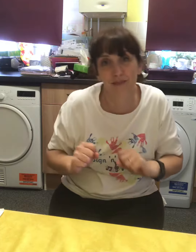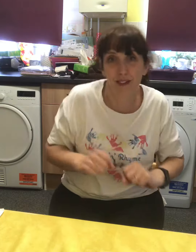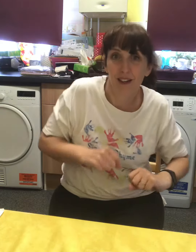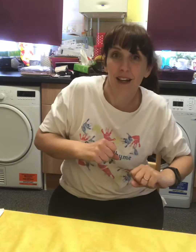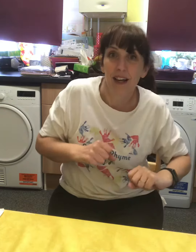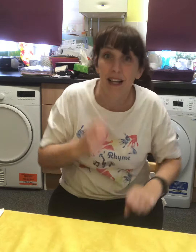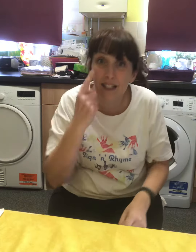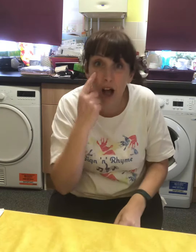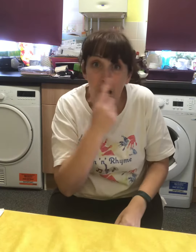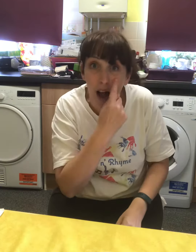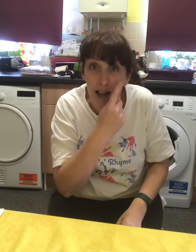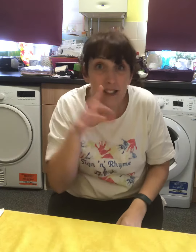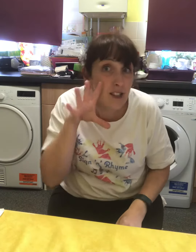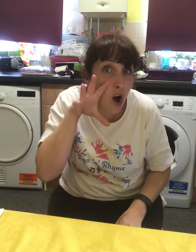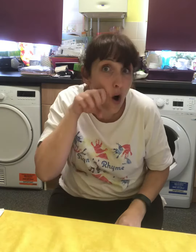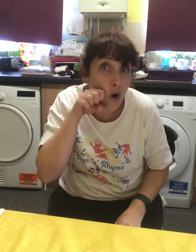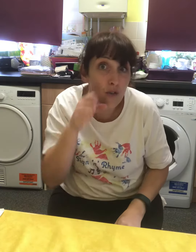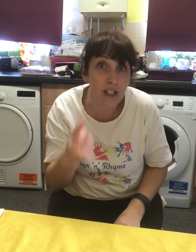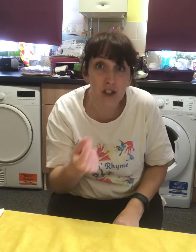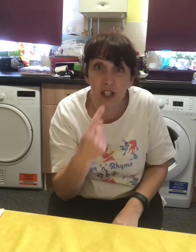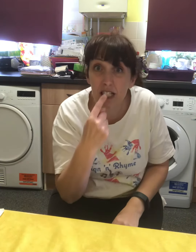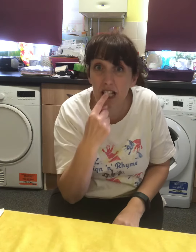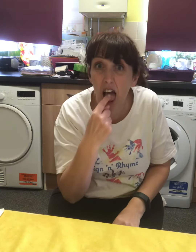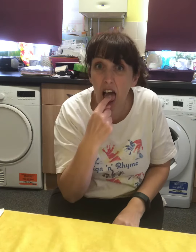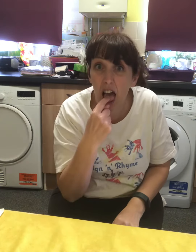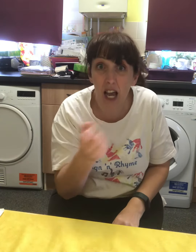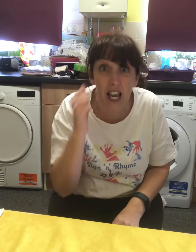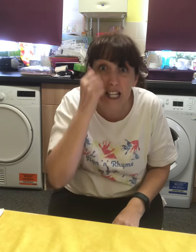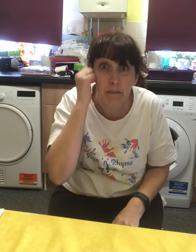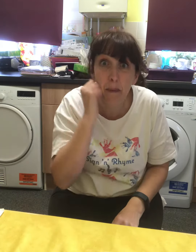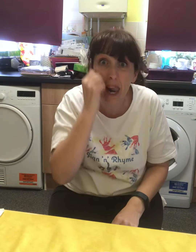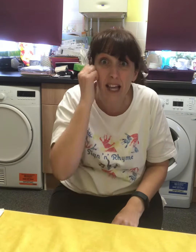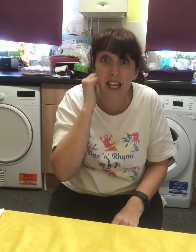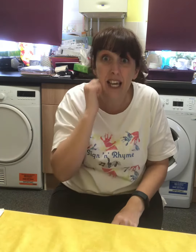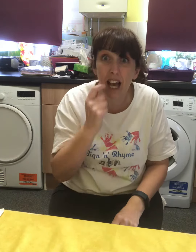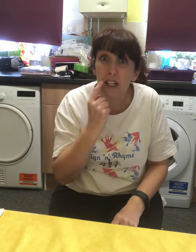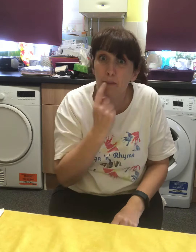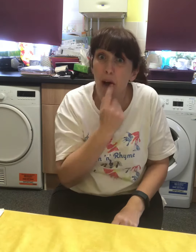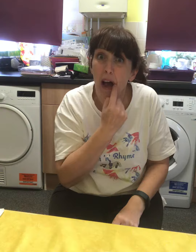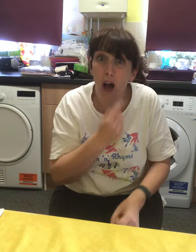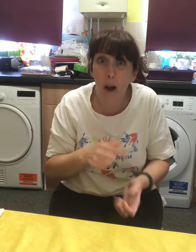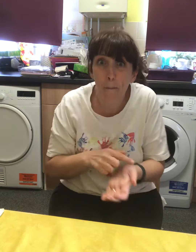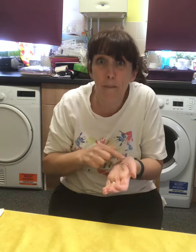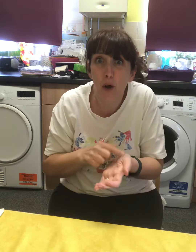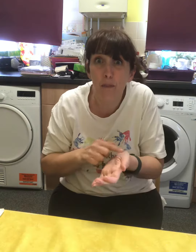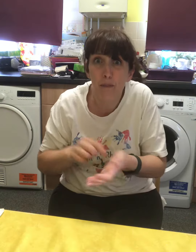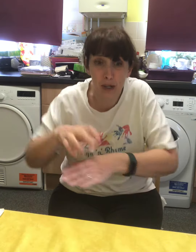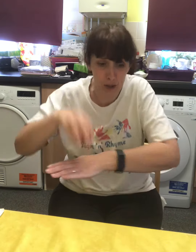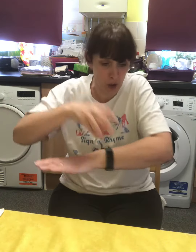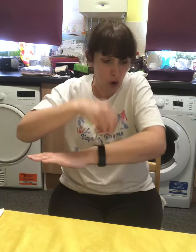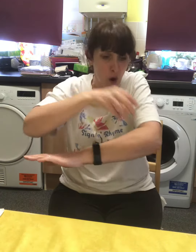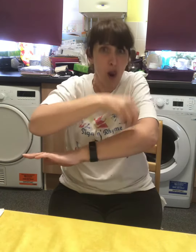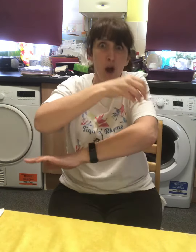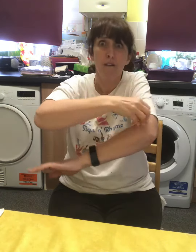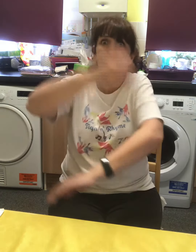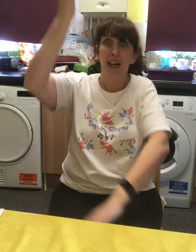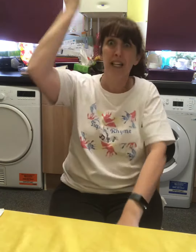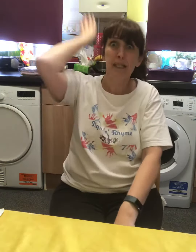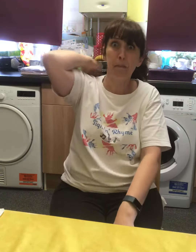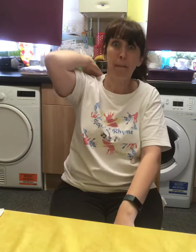His eyes are orange, his tongue is black, he has purple prickles all over his back.